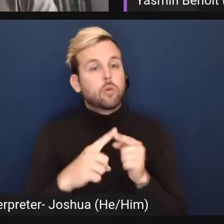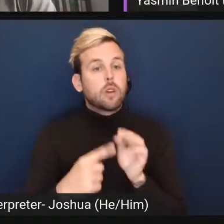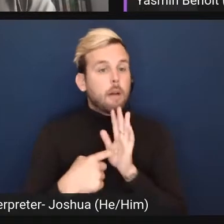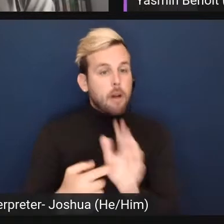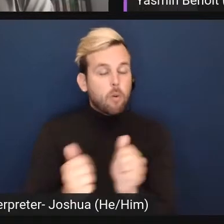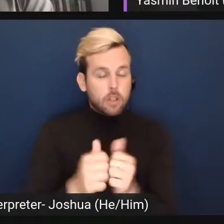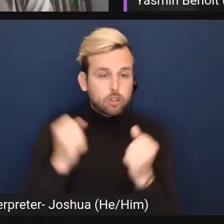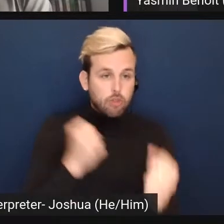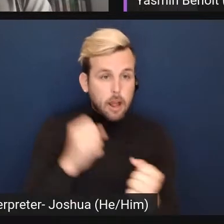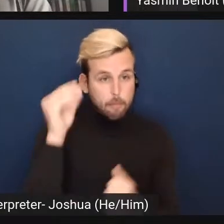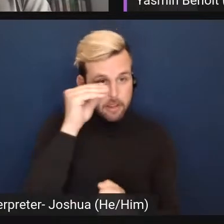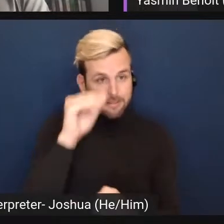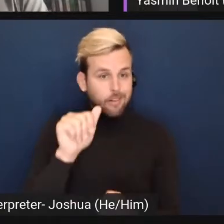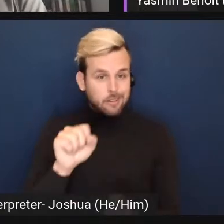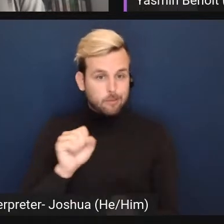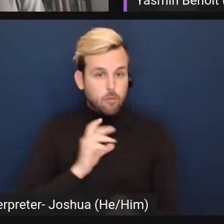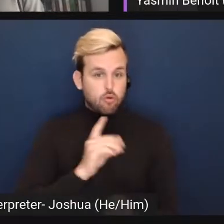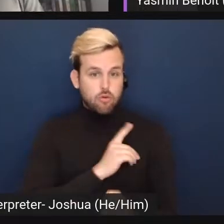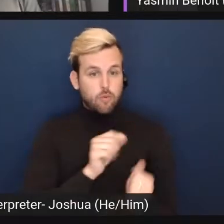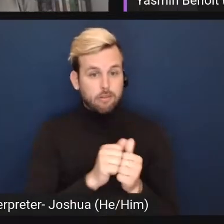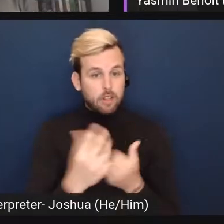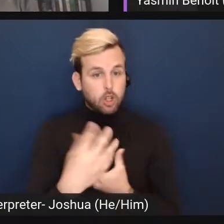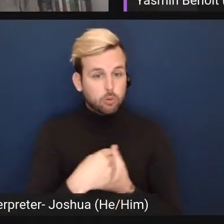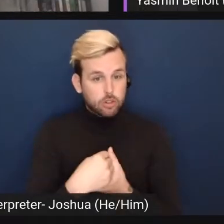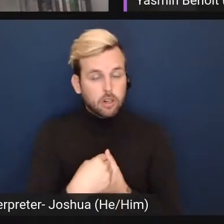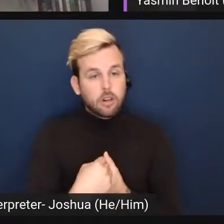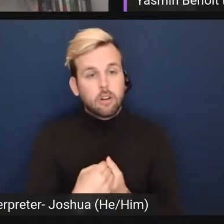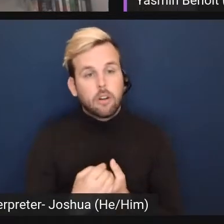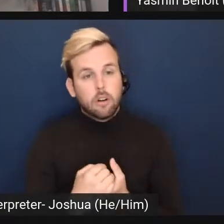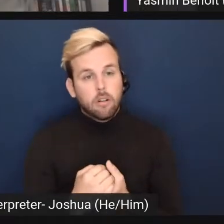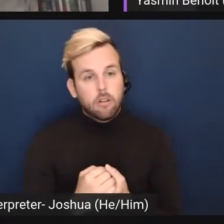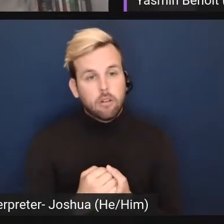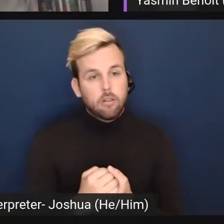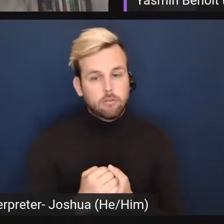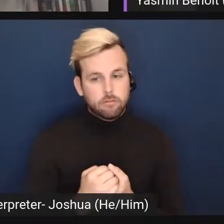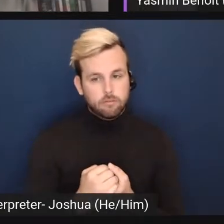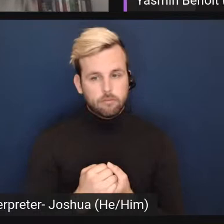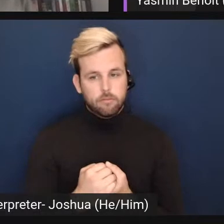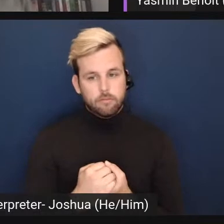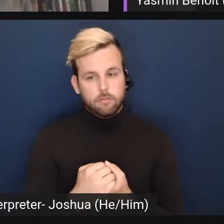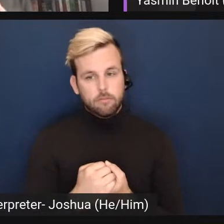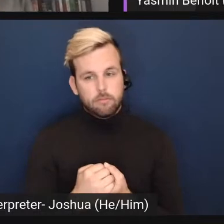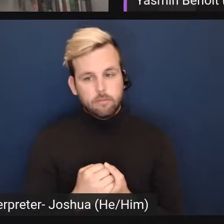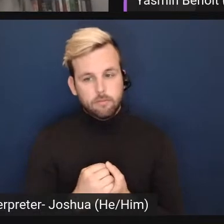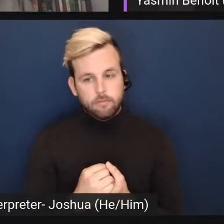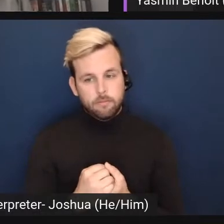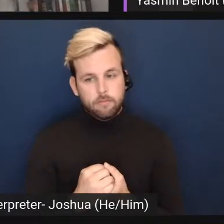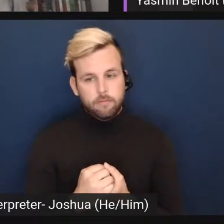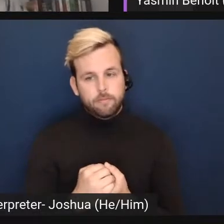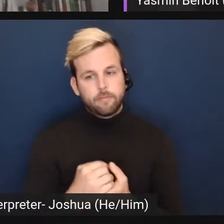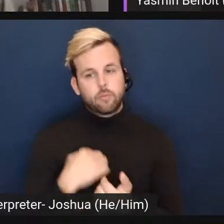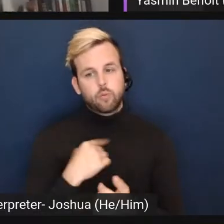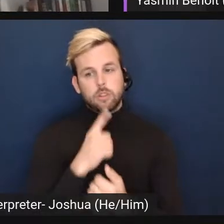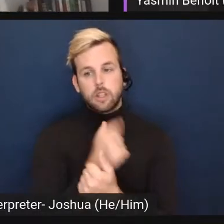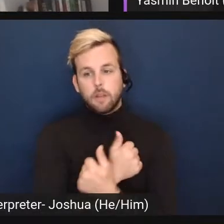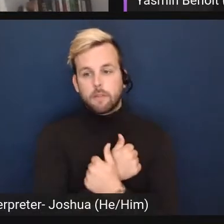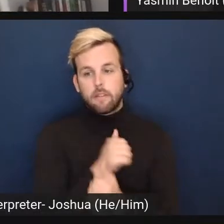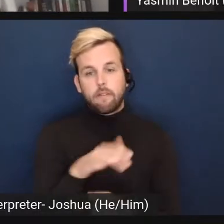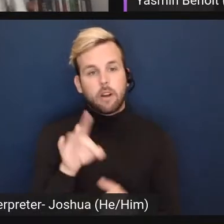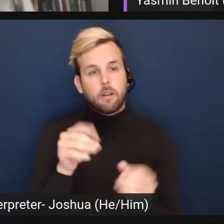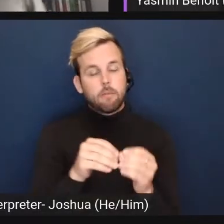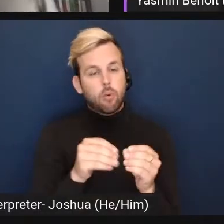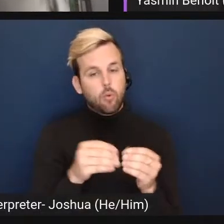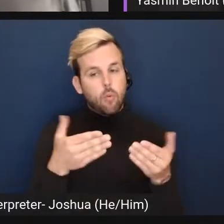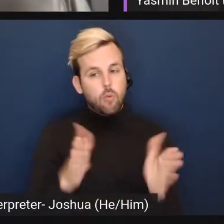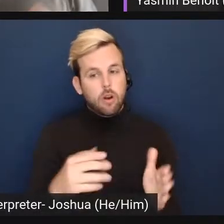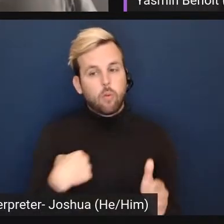a strong opinion as a board around inclusion. Um, and, uh, I would really love to find more ways that we